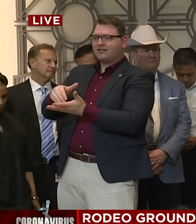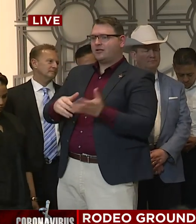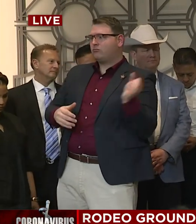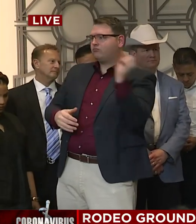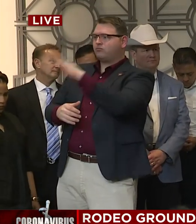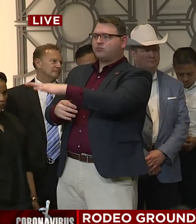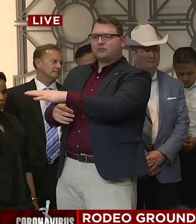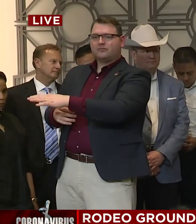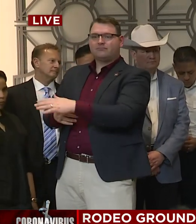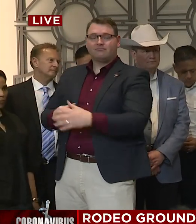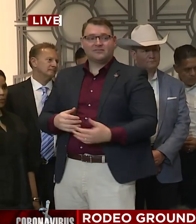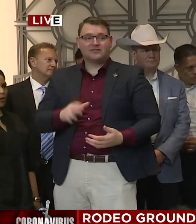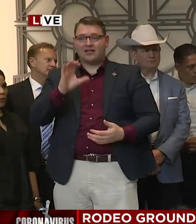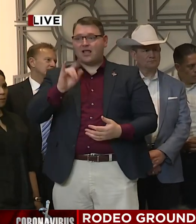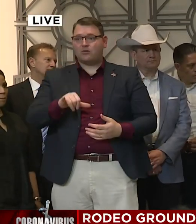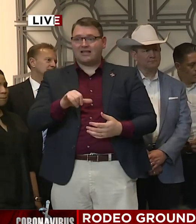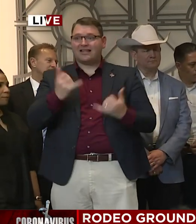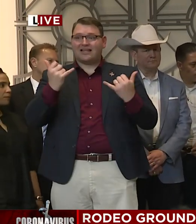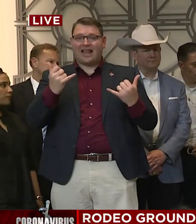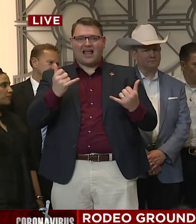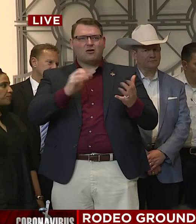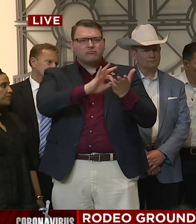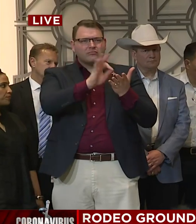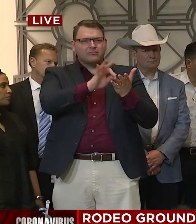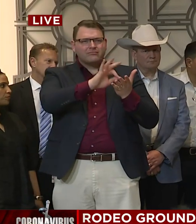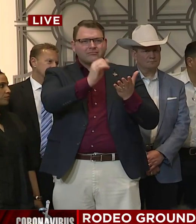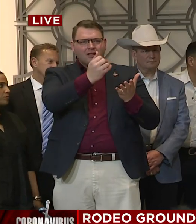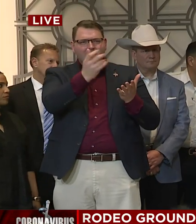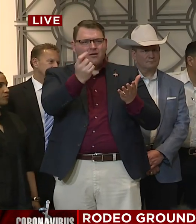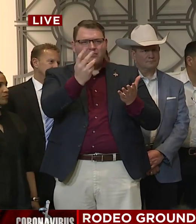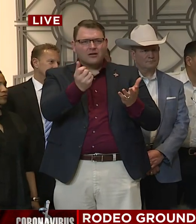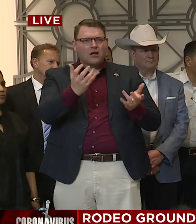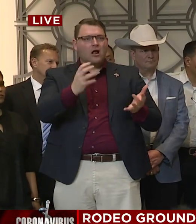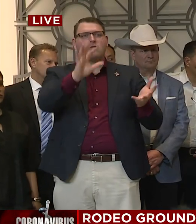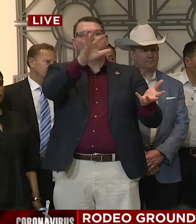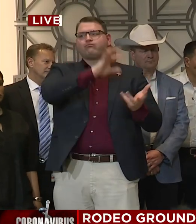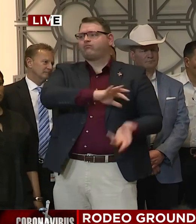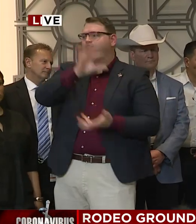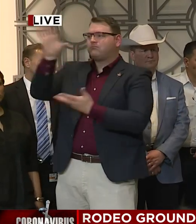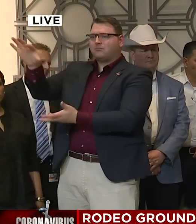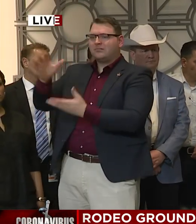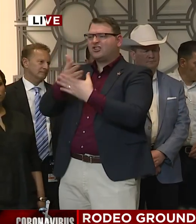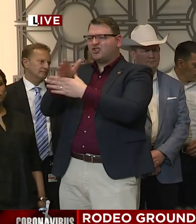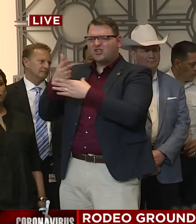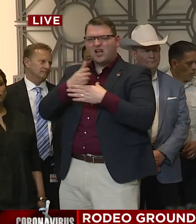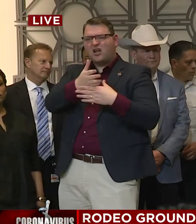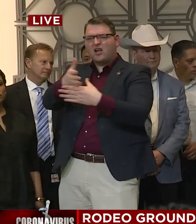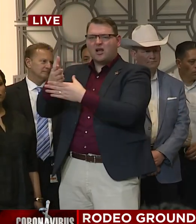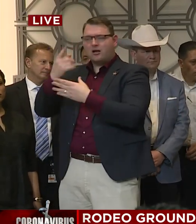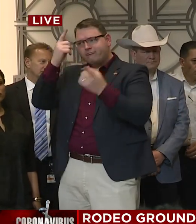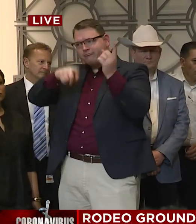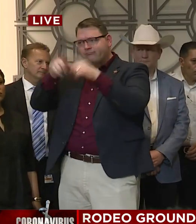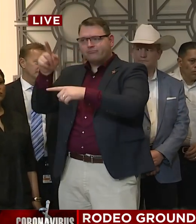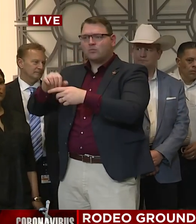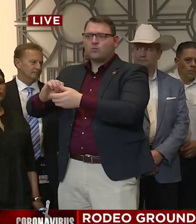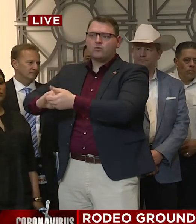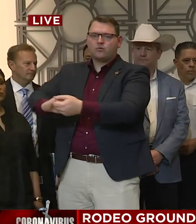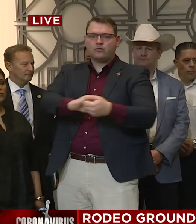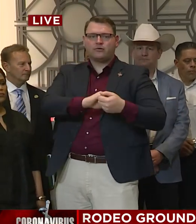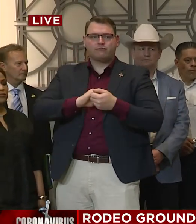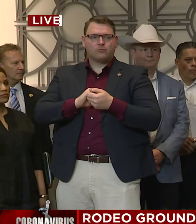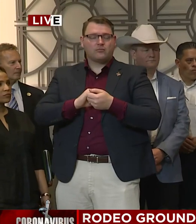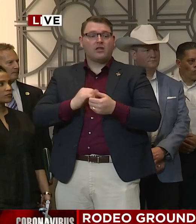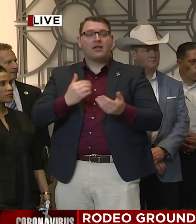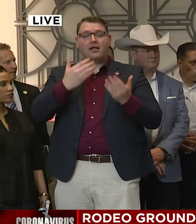inventorying its assets and sharing assets as well. And so all the different units are working together. Let me